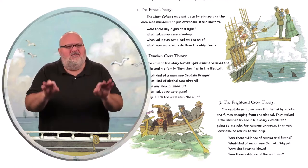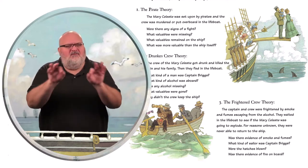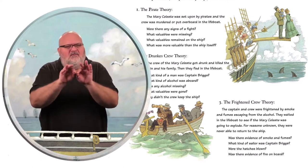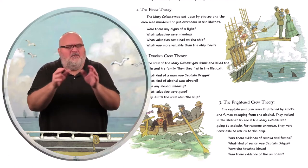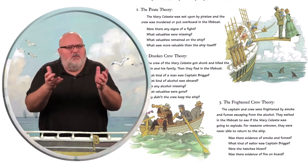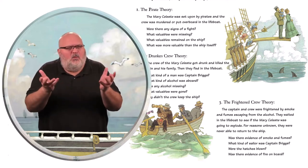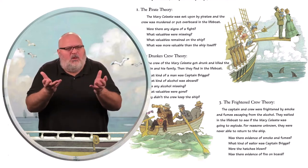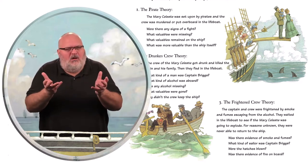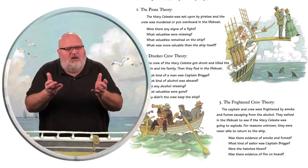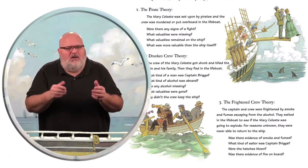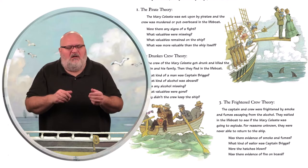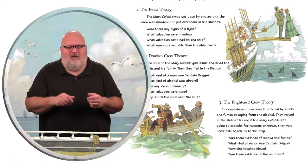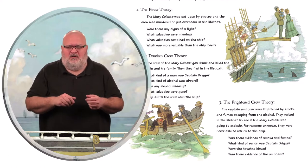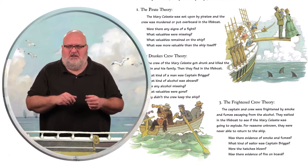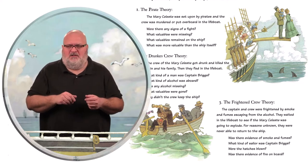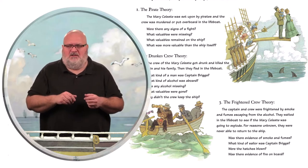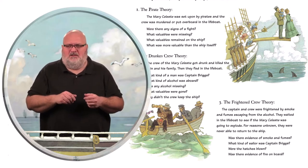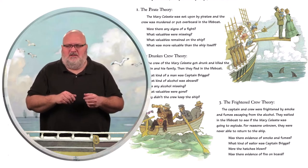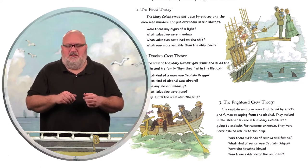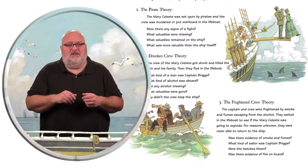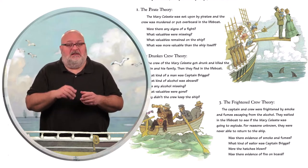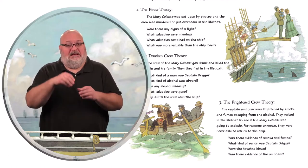What valuables remained on the ship?